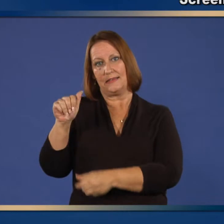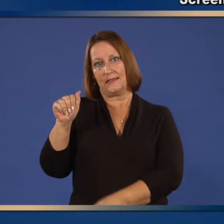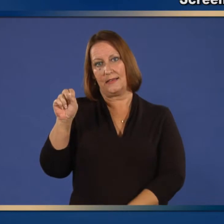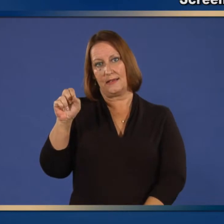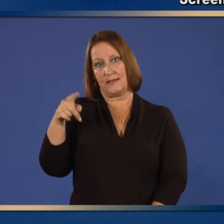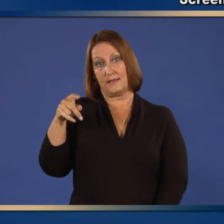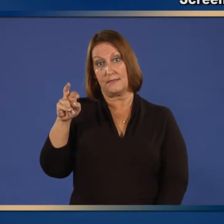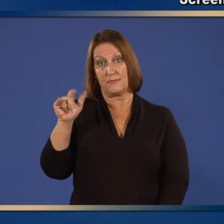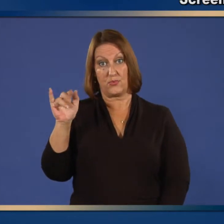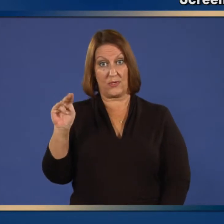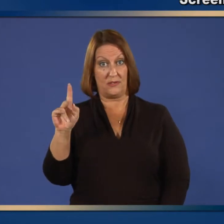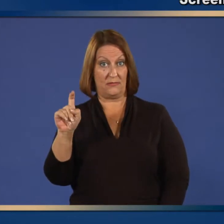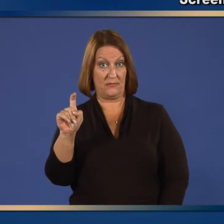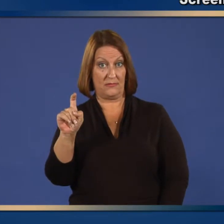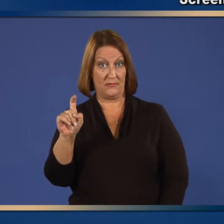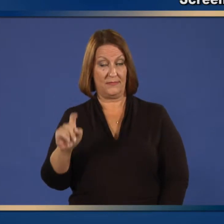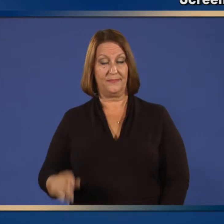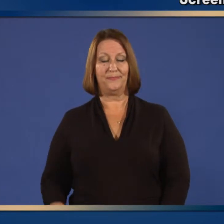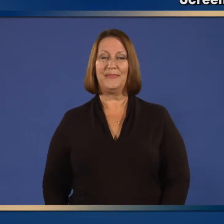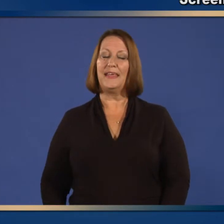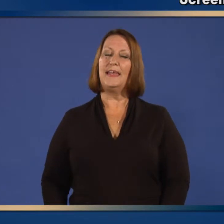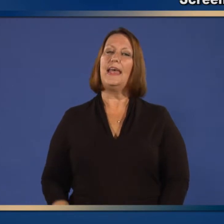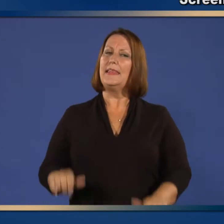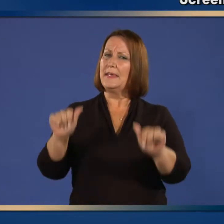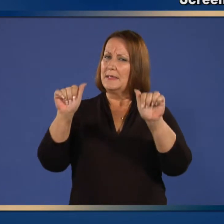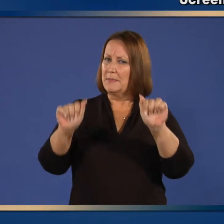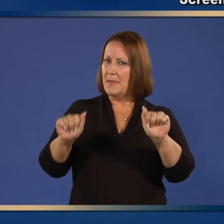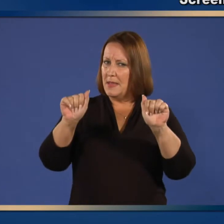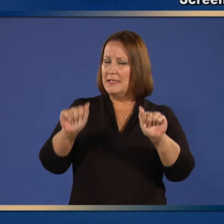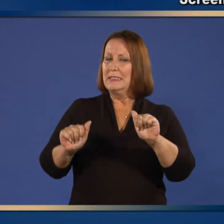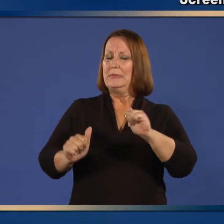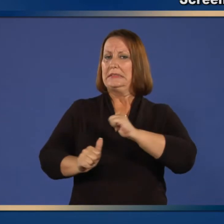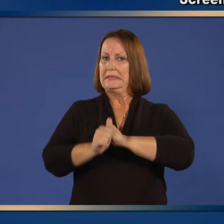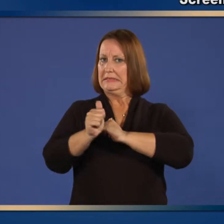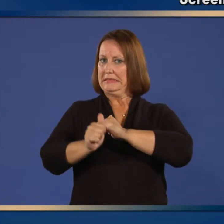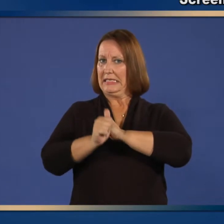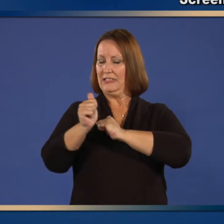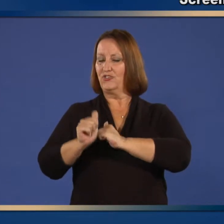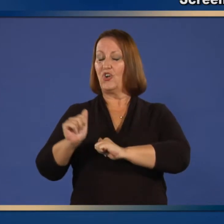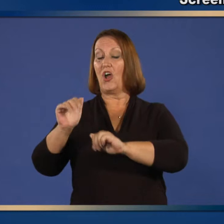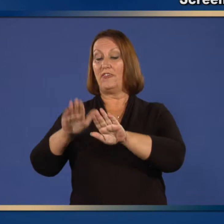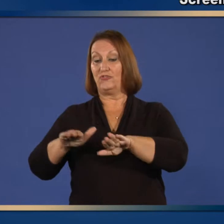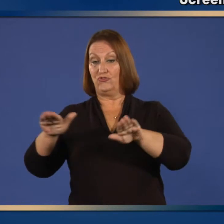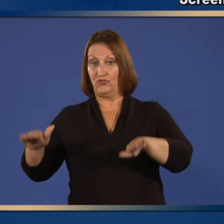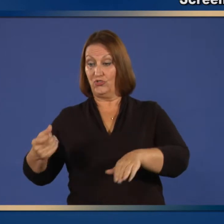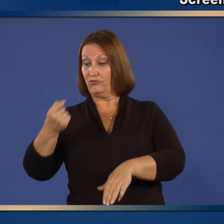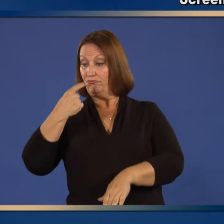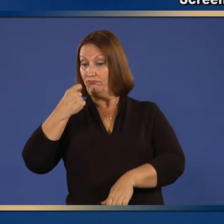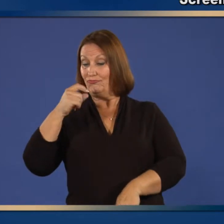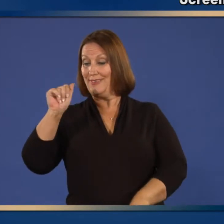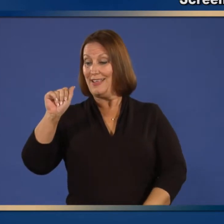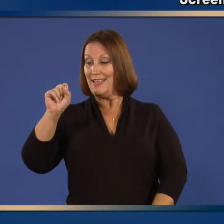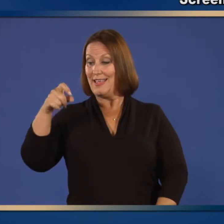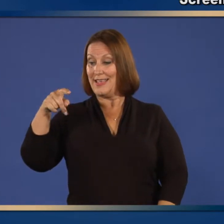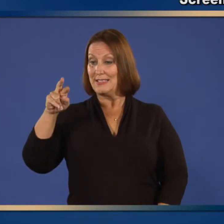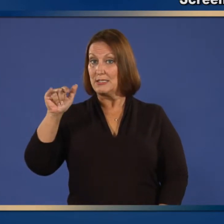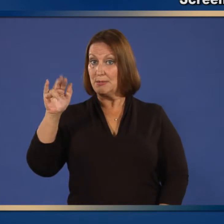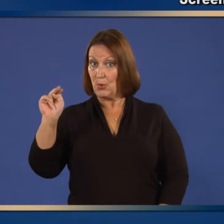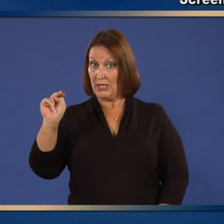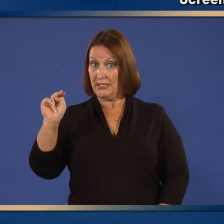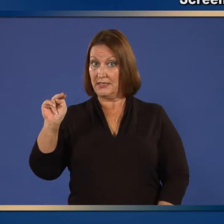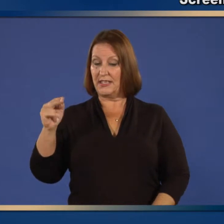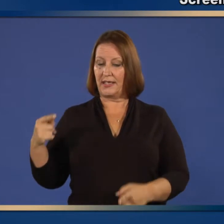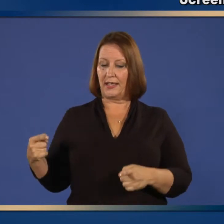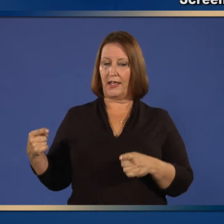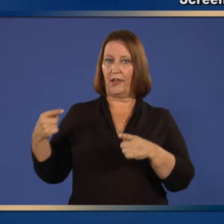Because of the theoretical risk of Rays syndrome, children and teens on aspirin therapy